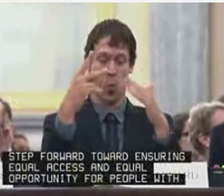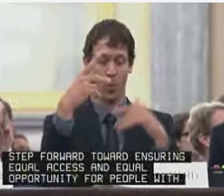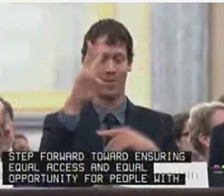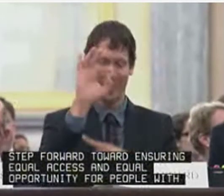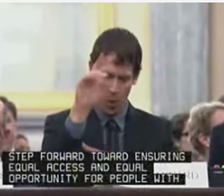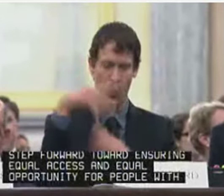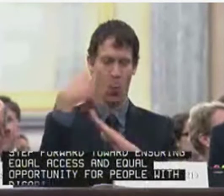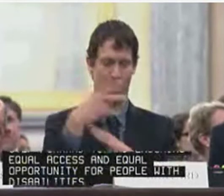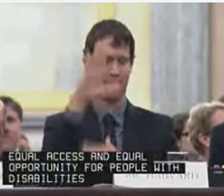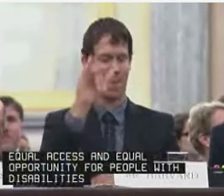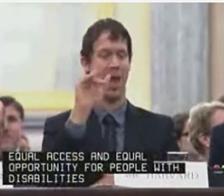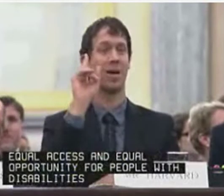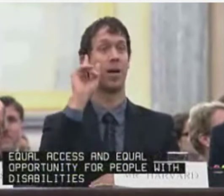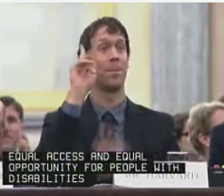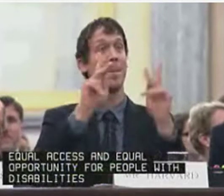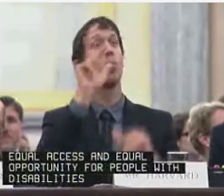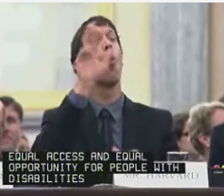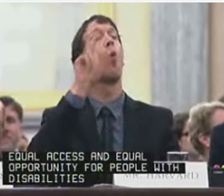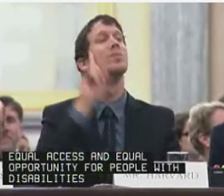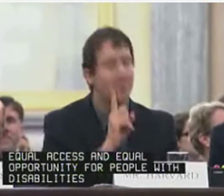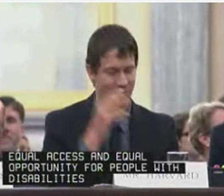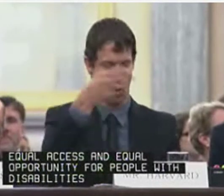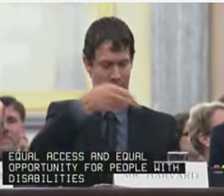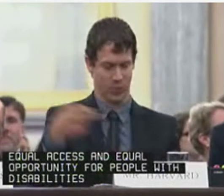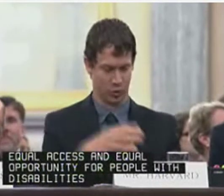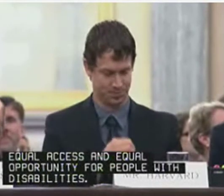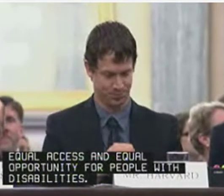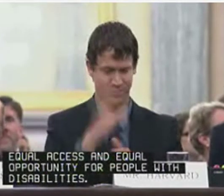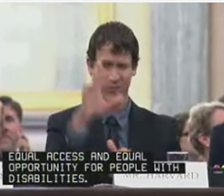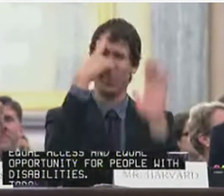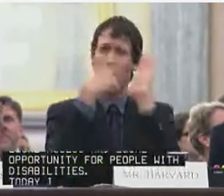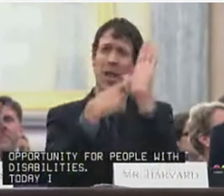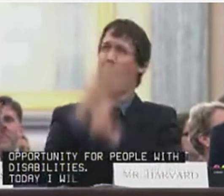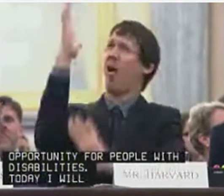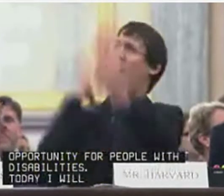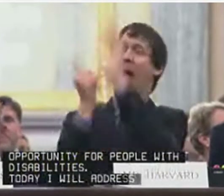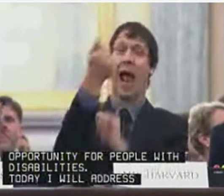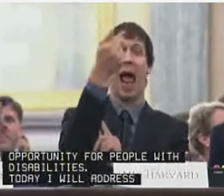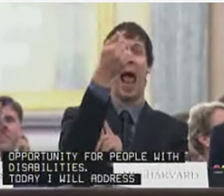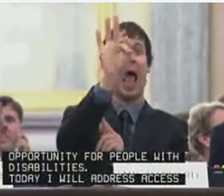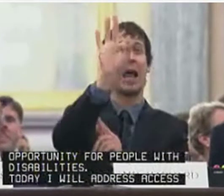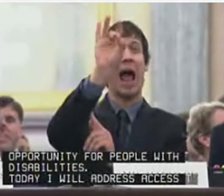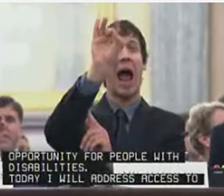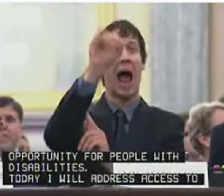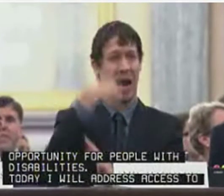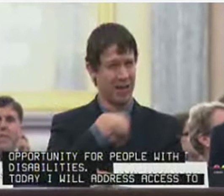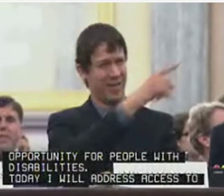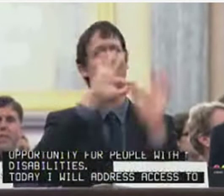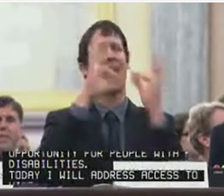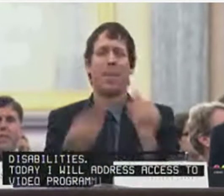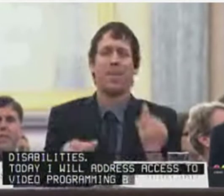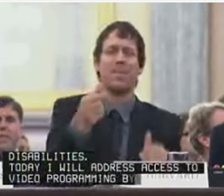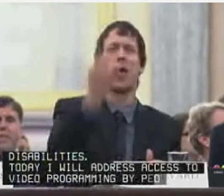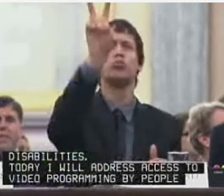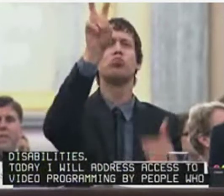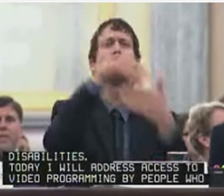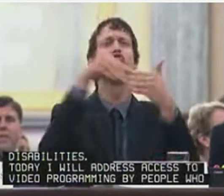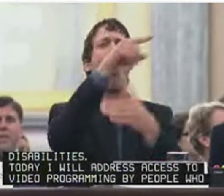that concern access to video programming by people who are deaf or hard of hearing. For example, back in the 1980s, our family paid